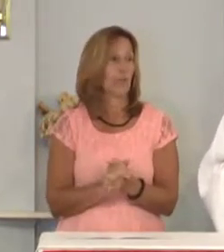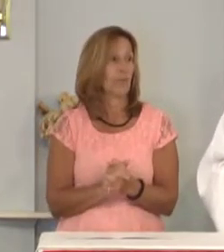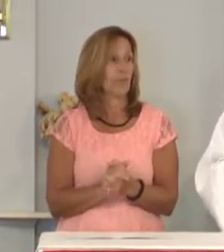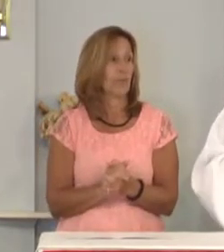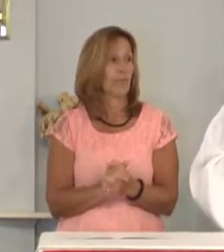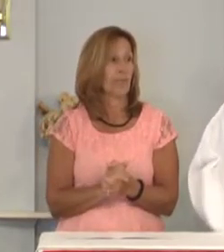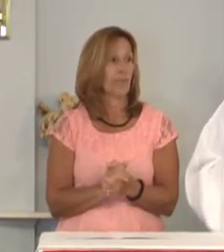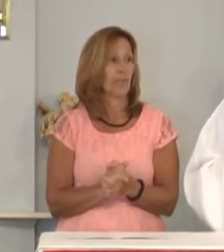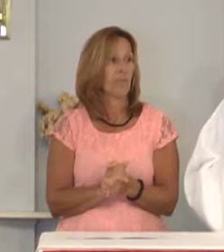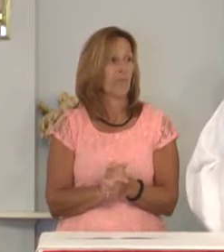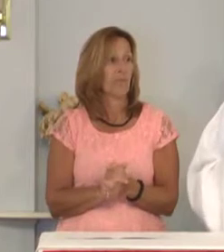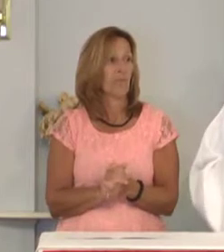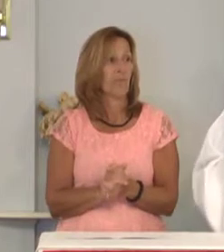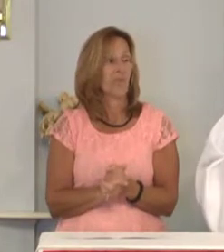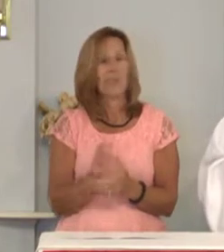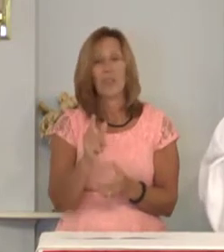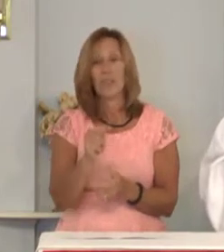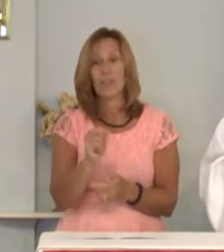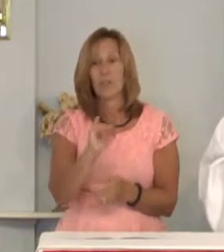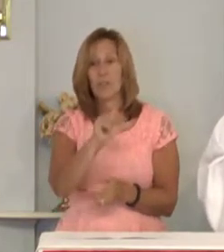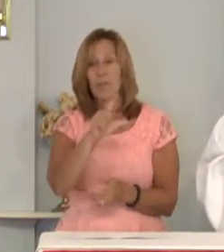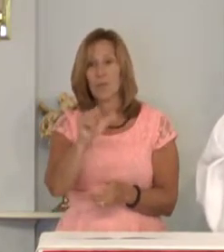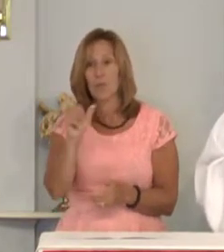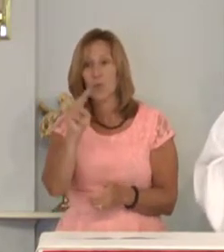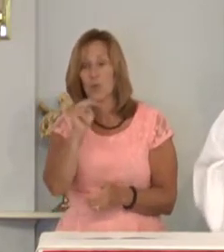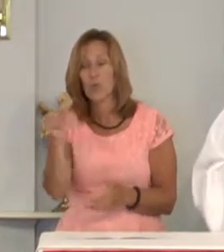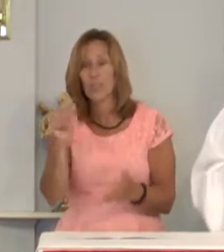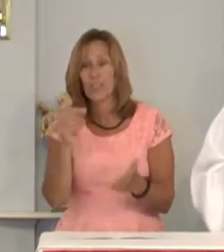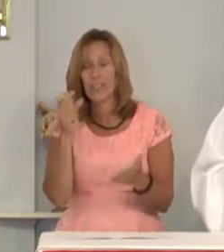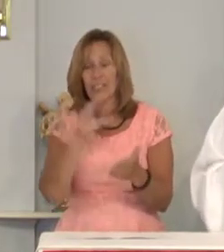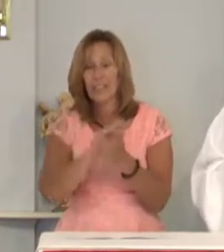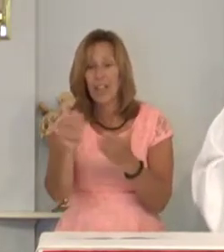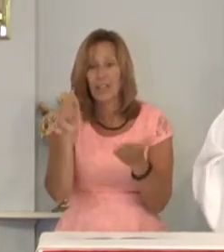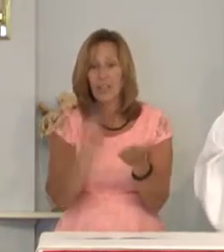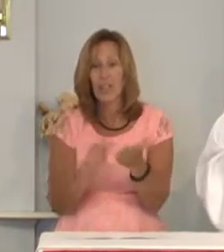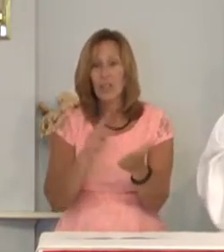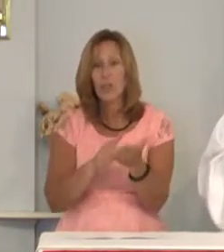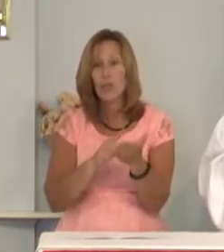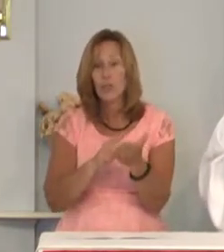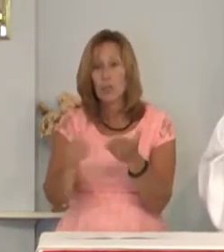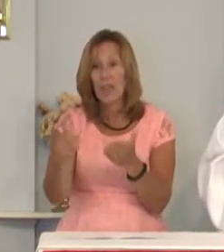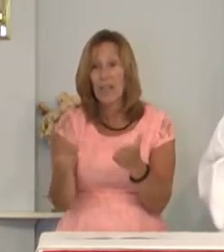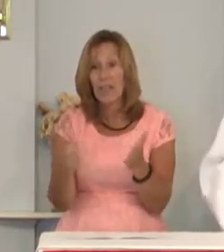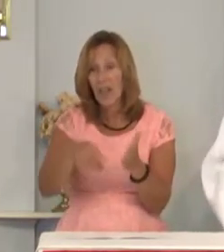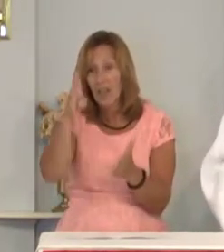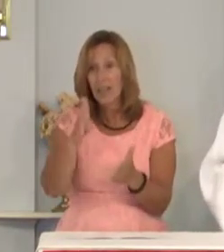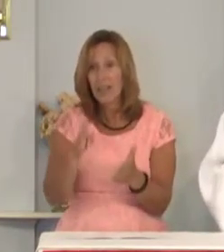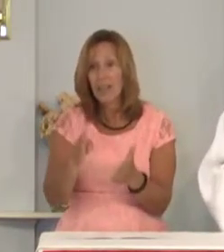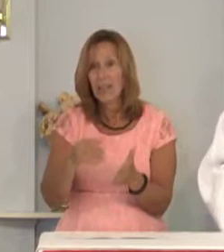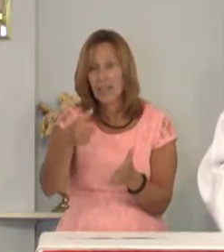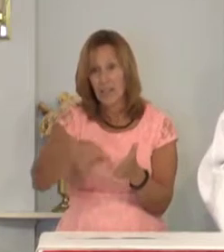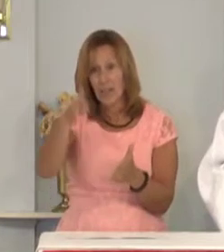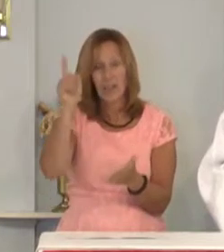The trillion dollar debt that you owe God is canceled.